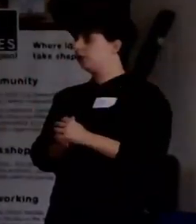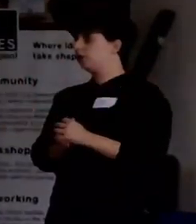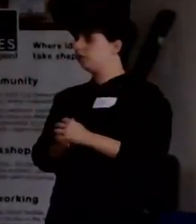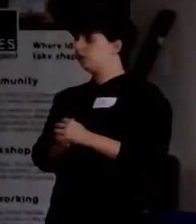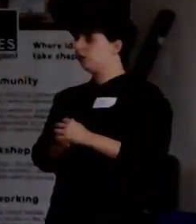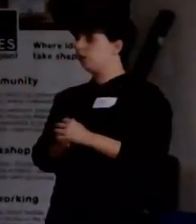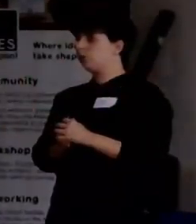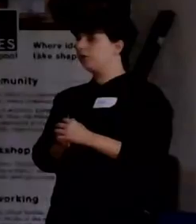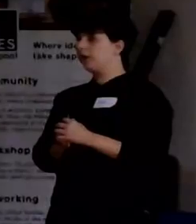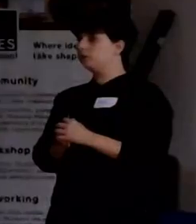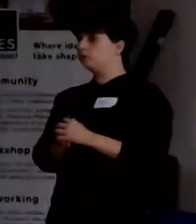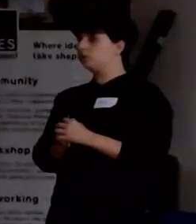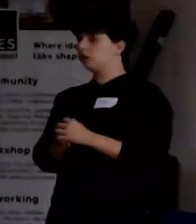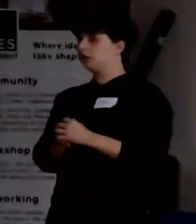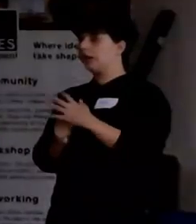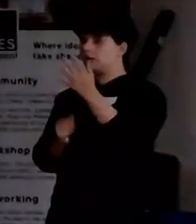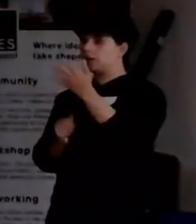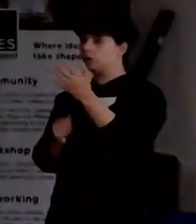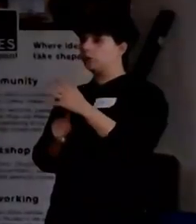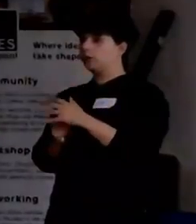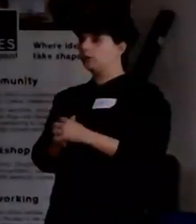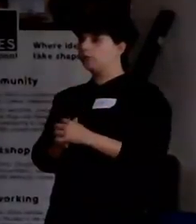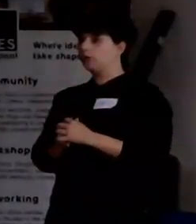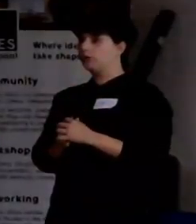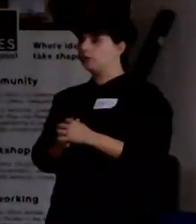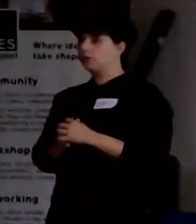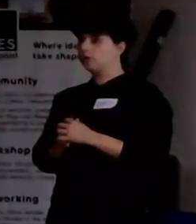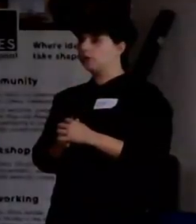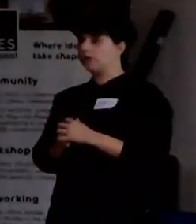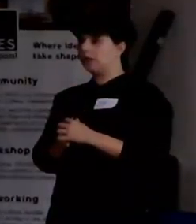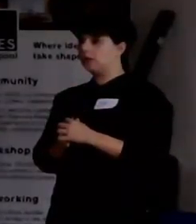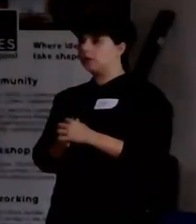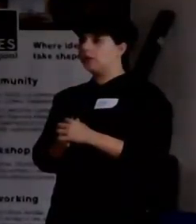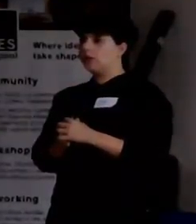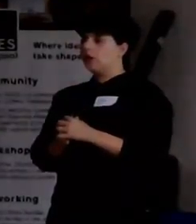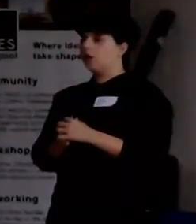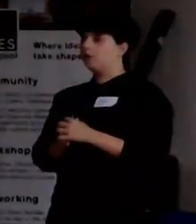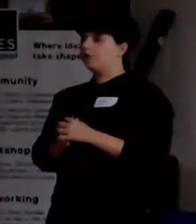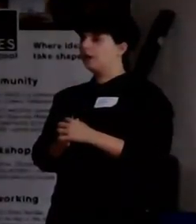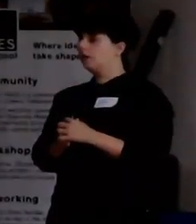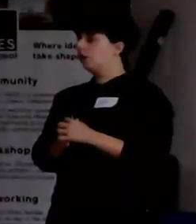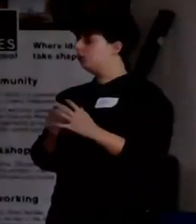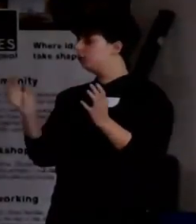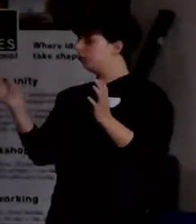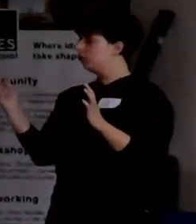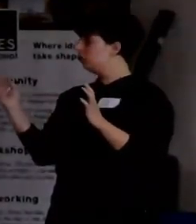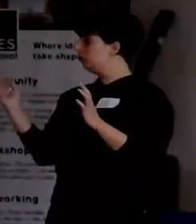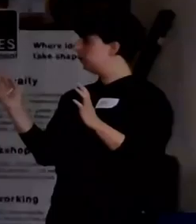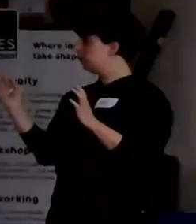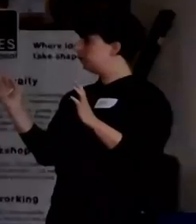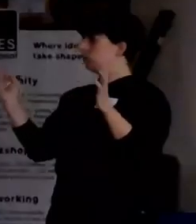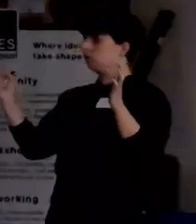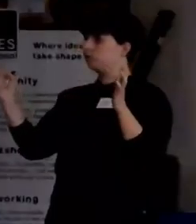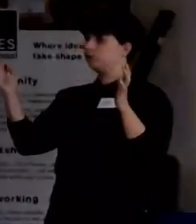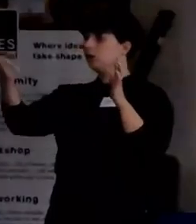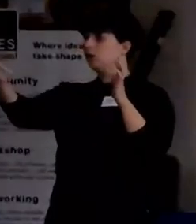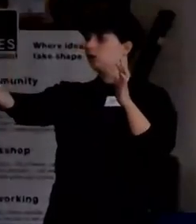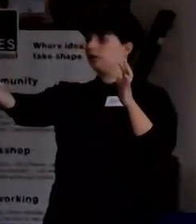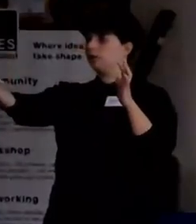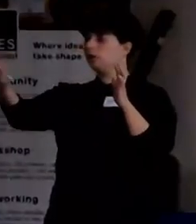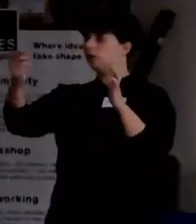not have been possible without Kathy, who we'll hear from just in a second, and Oliver, who is